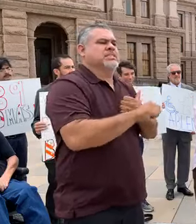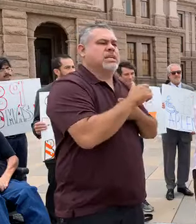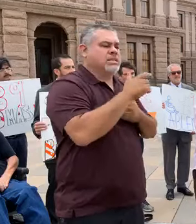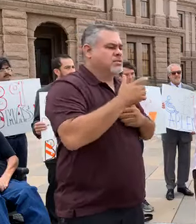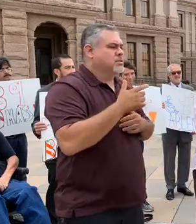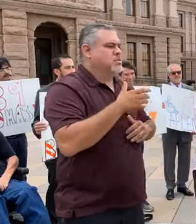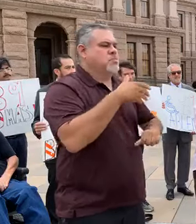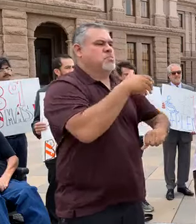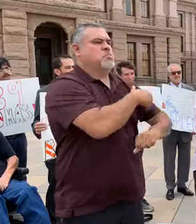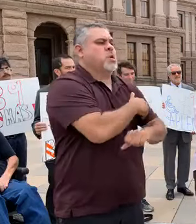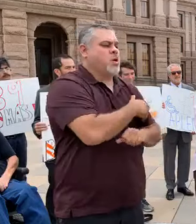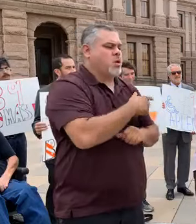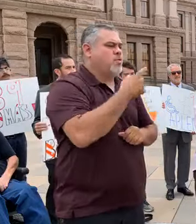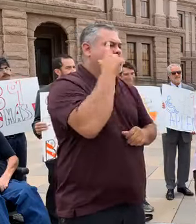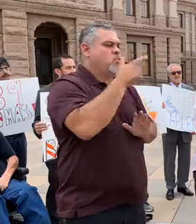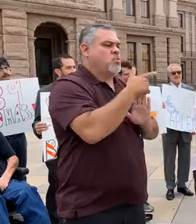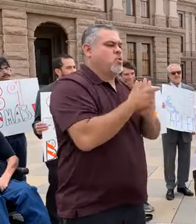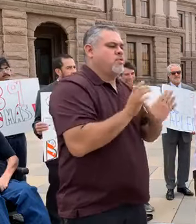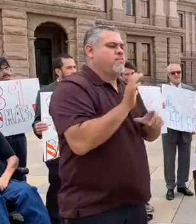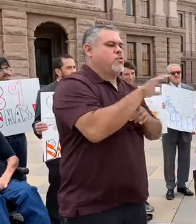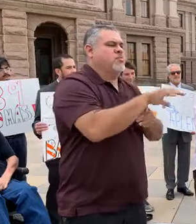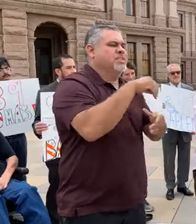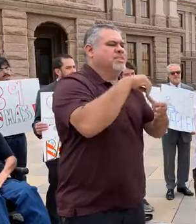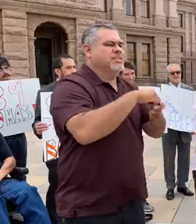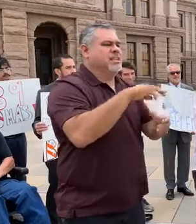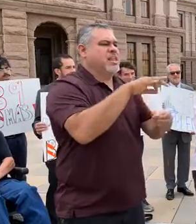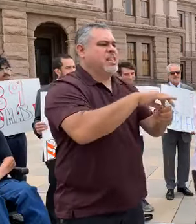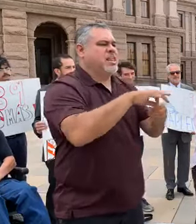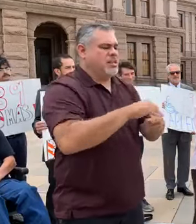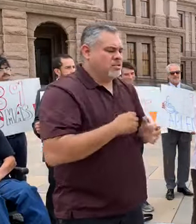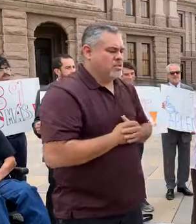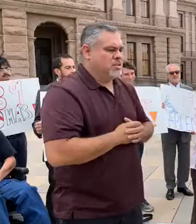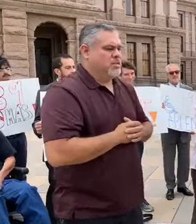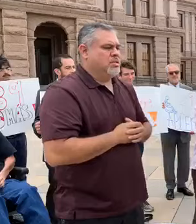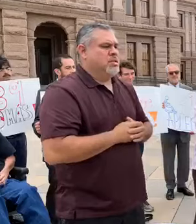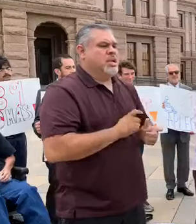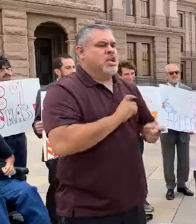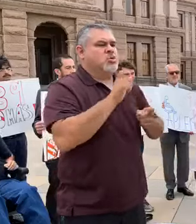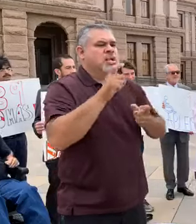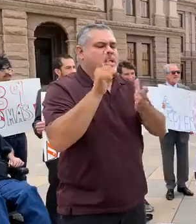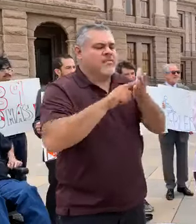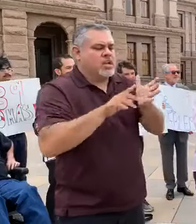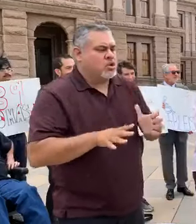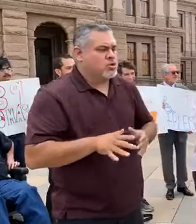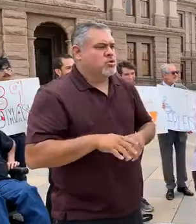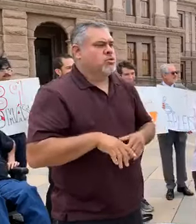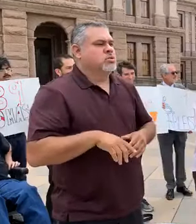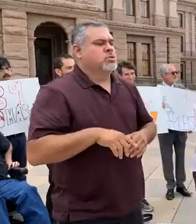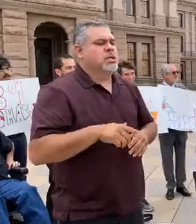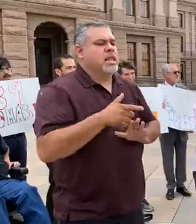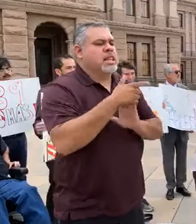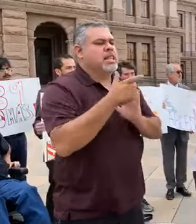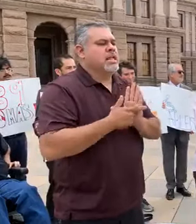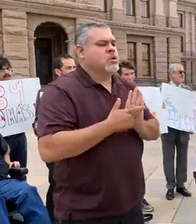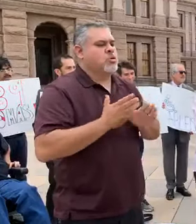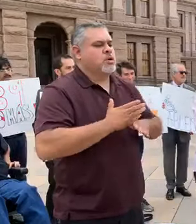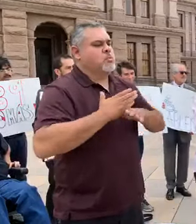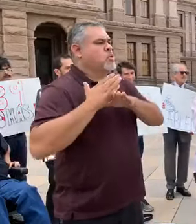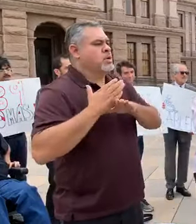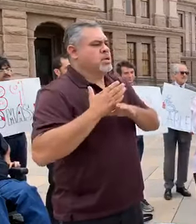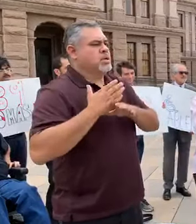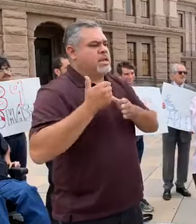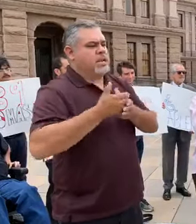law enforcement's involvement in elections. It grants investigators legal immunity in advance